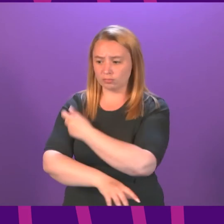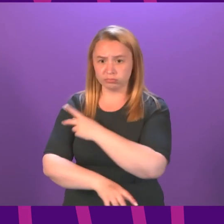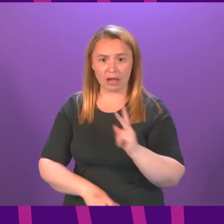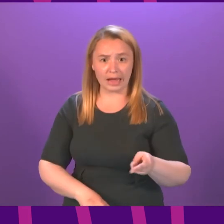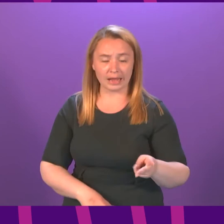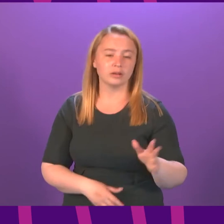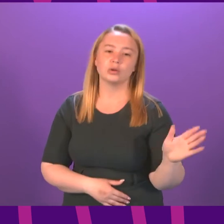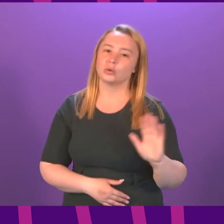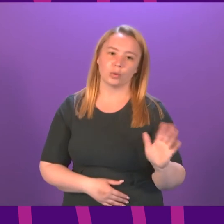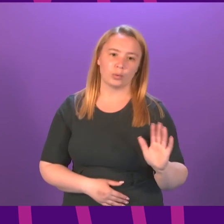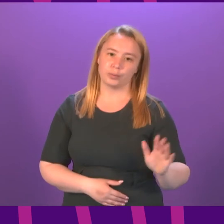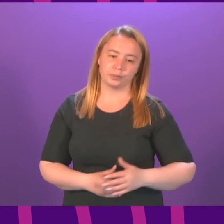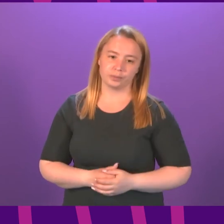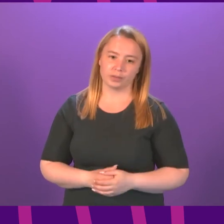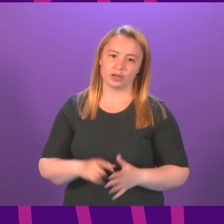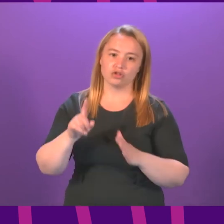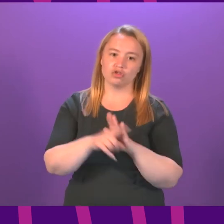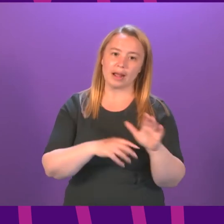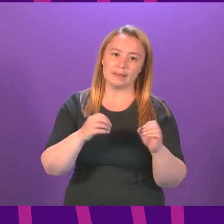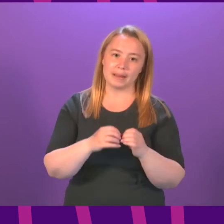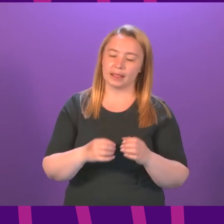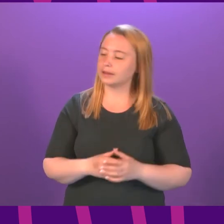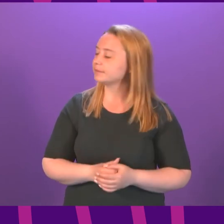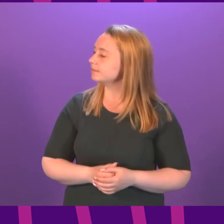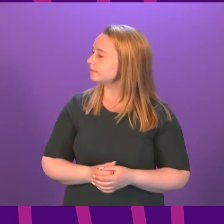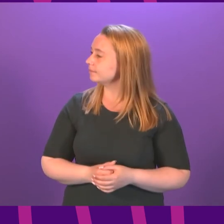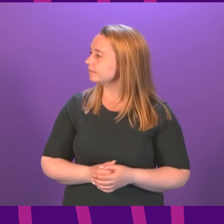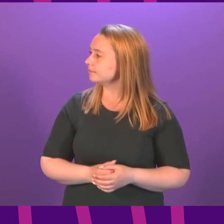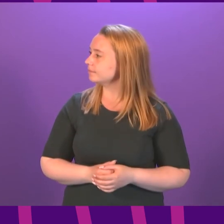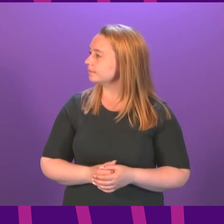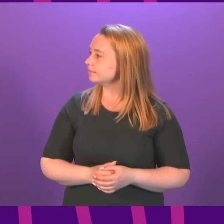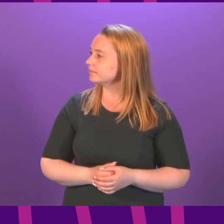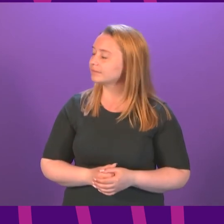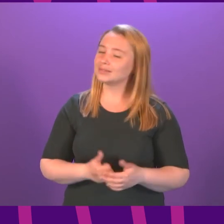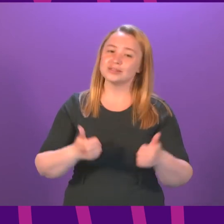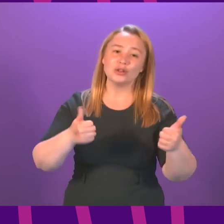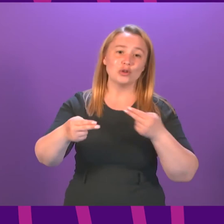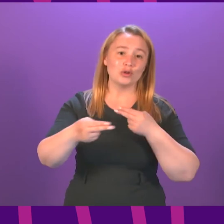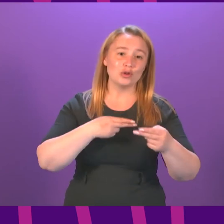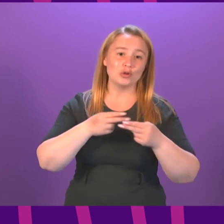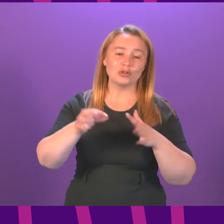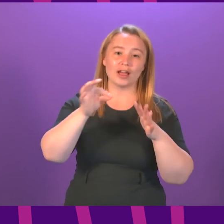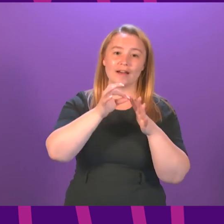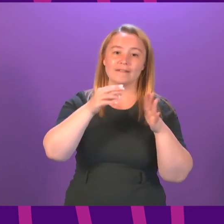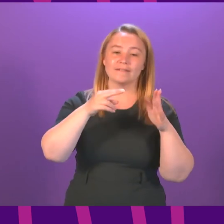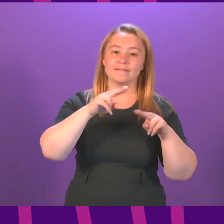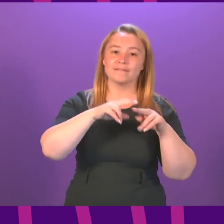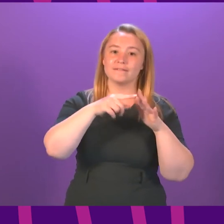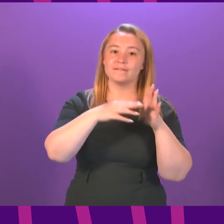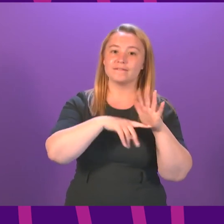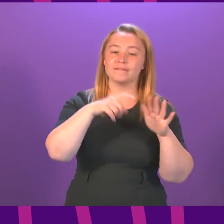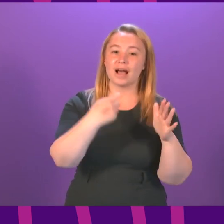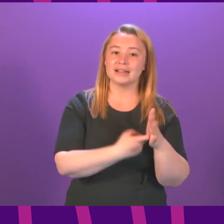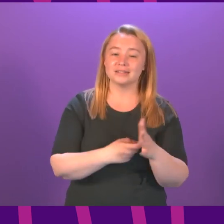Thank you Jackie Bailey to be followed by Christine Graham Can I welcome the news that the Pfizer vaccine has been approved for use in children aged